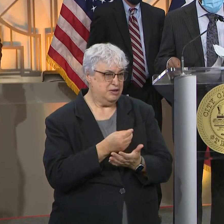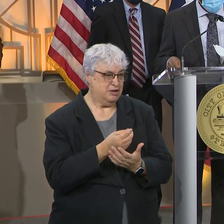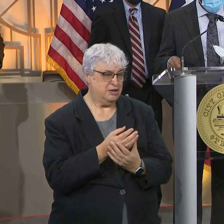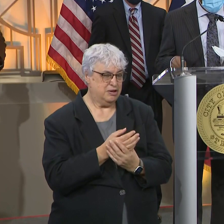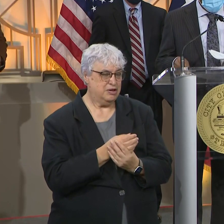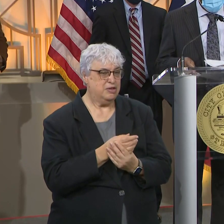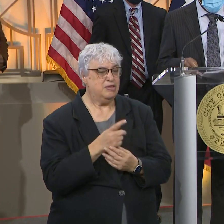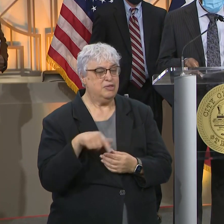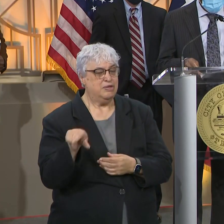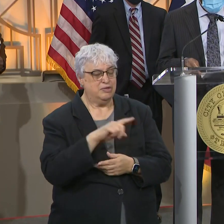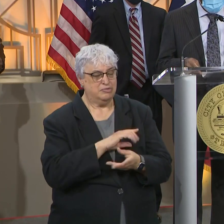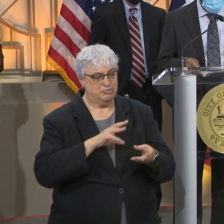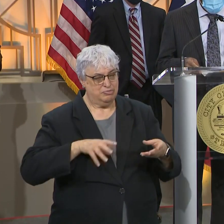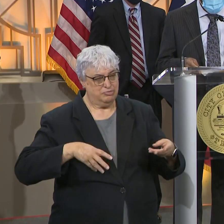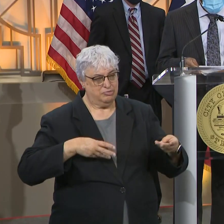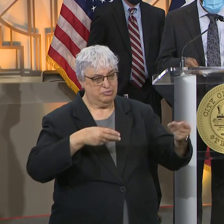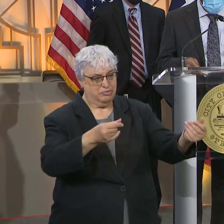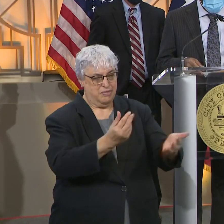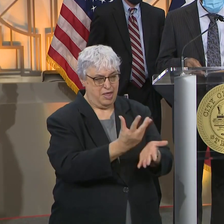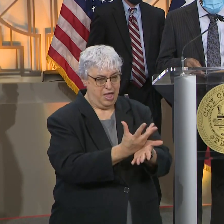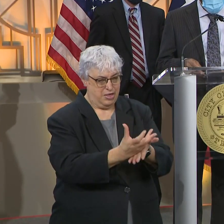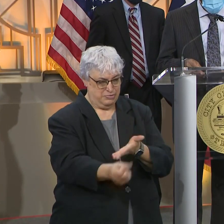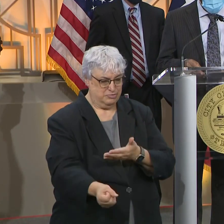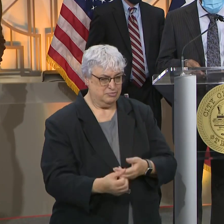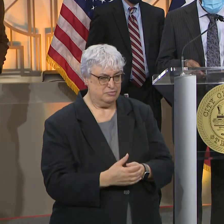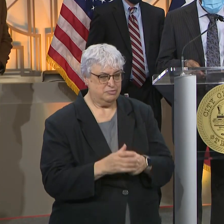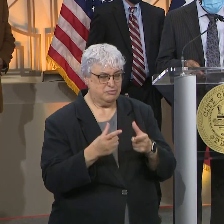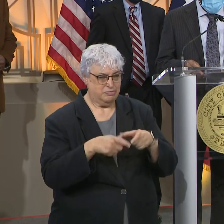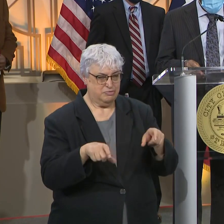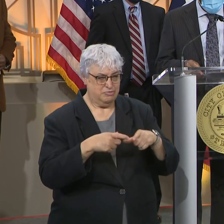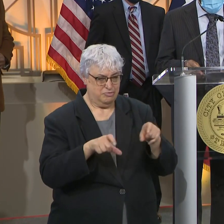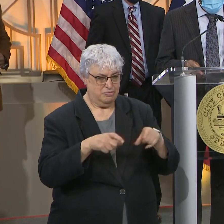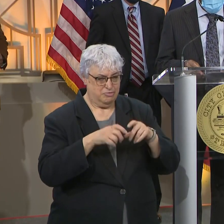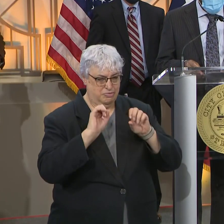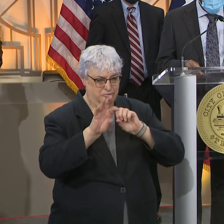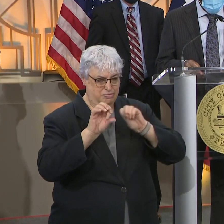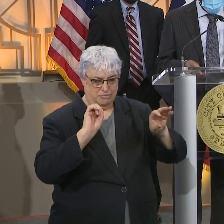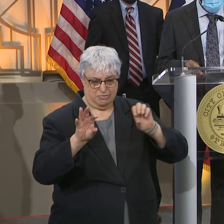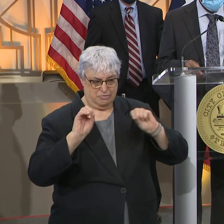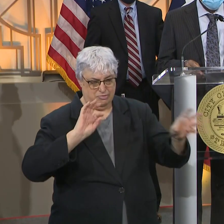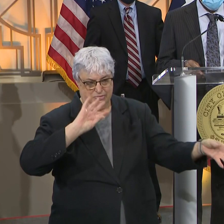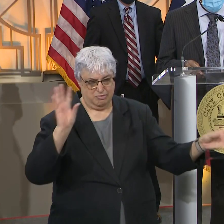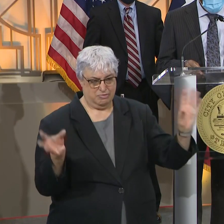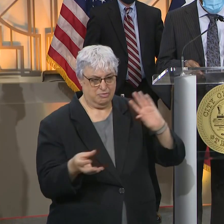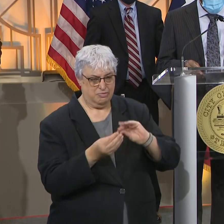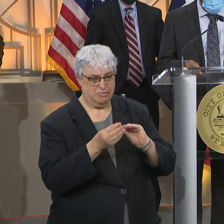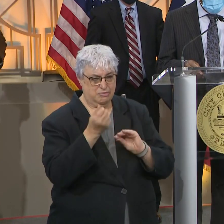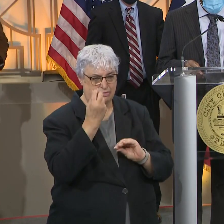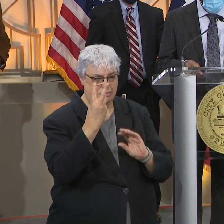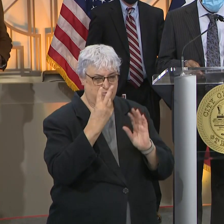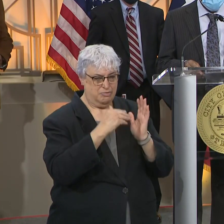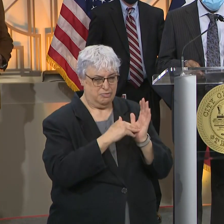All of those dollars have now been issued. Those checks have been issued. A total of 16